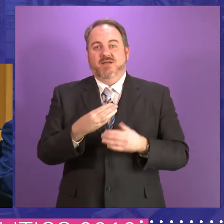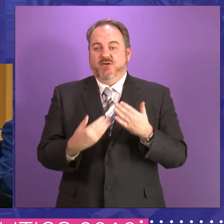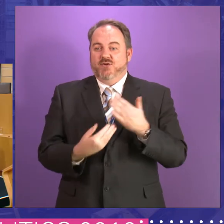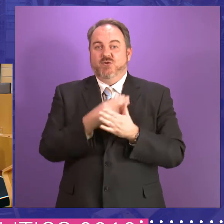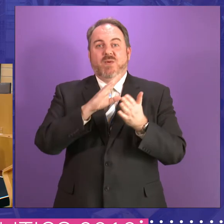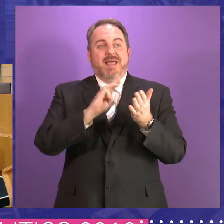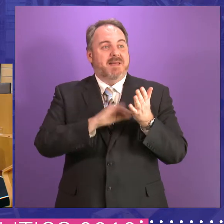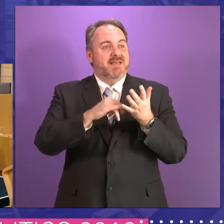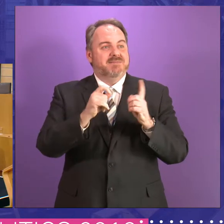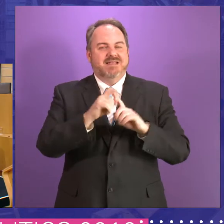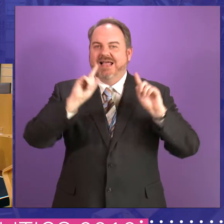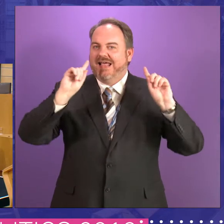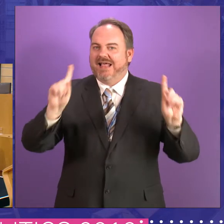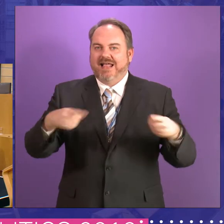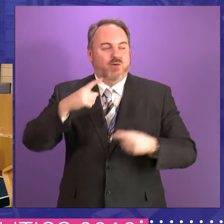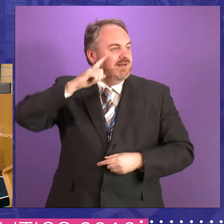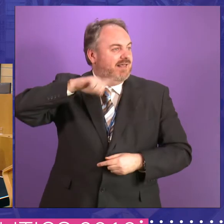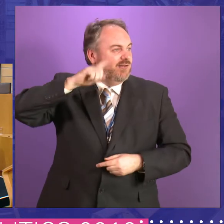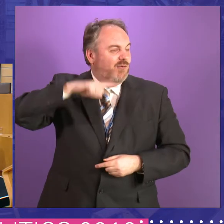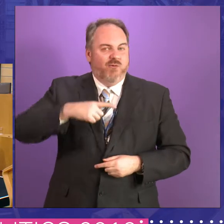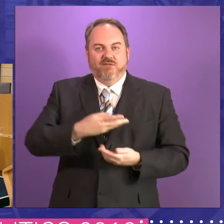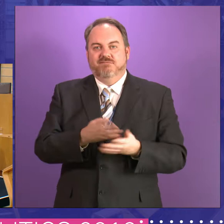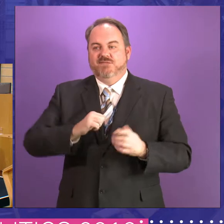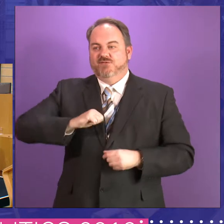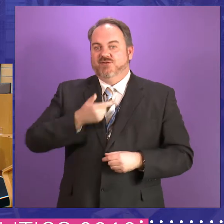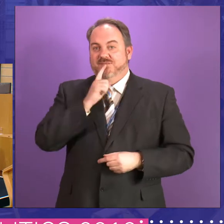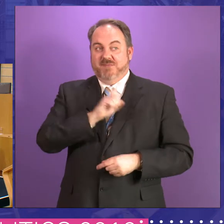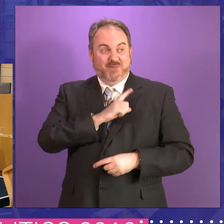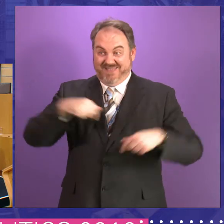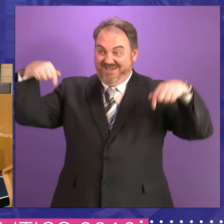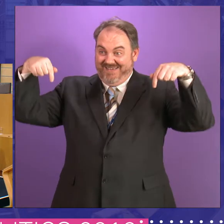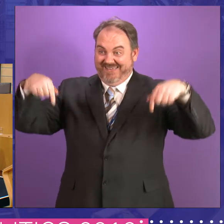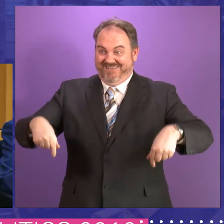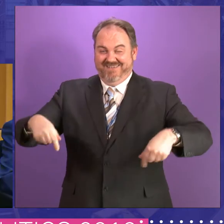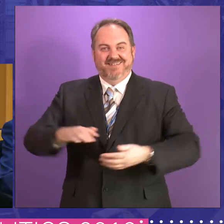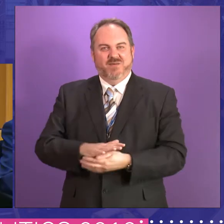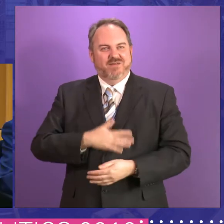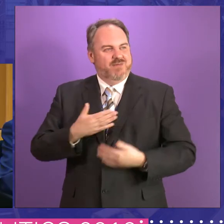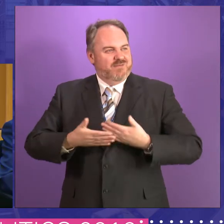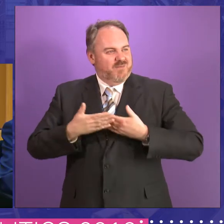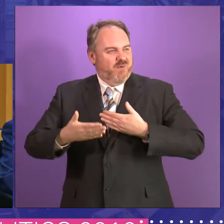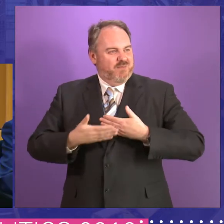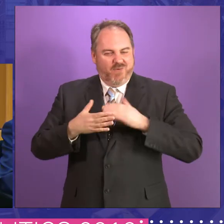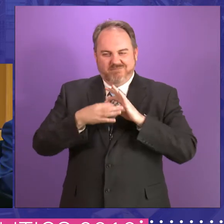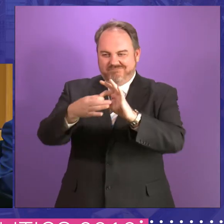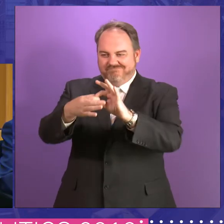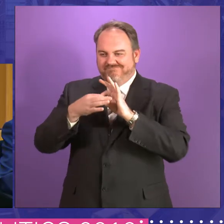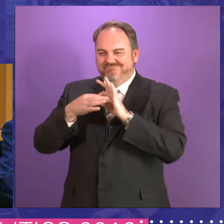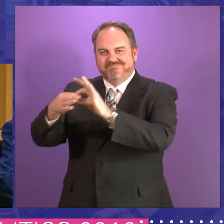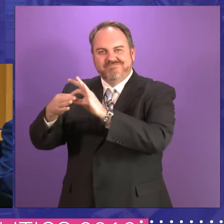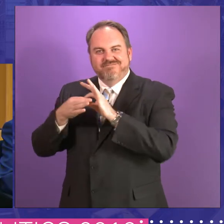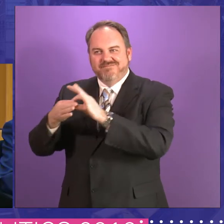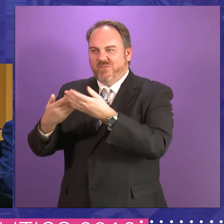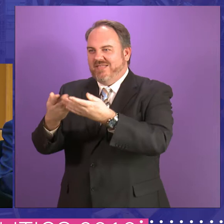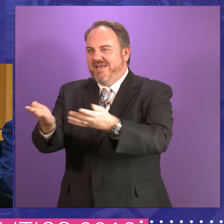escape. And I think that is absolutely true. And when you see the engagement of the people of Scotland within their Parliament,